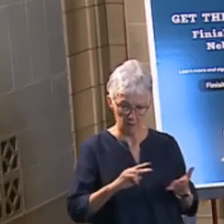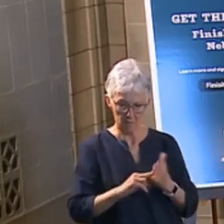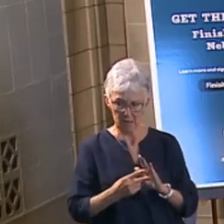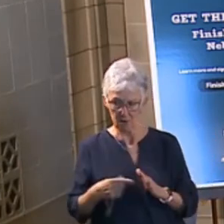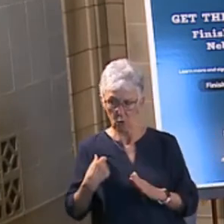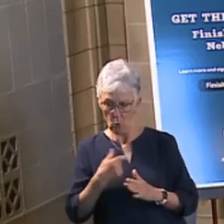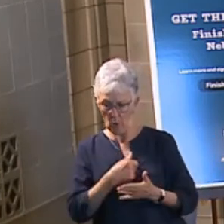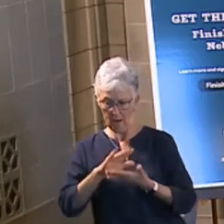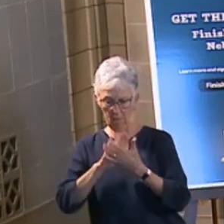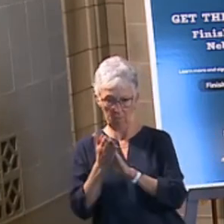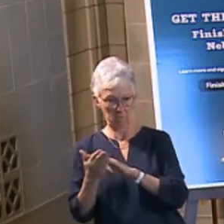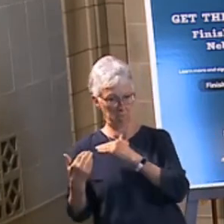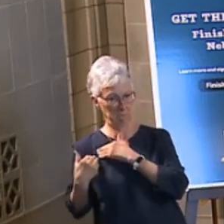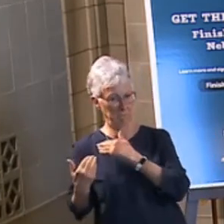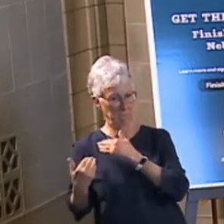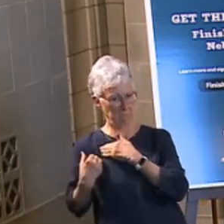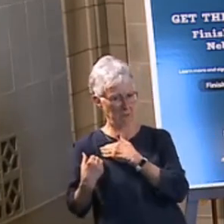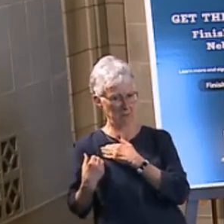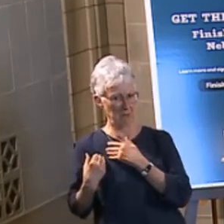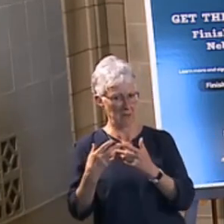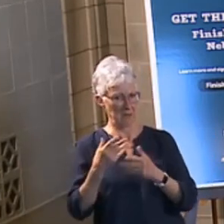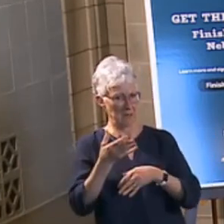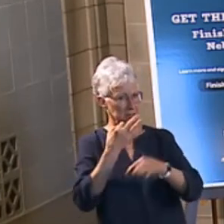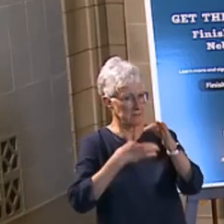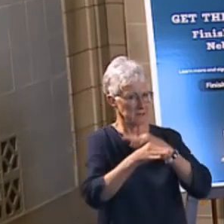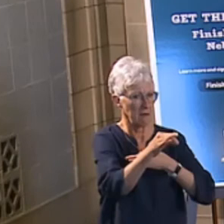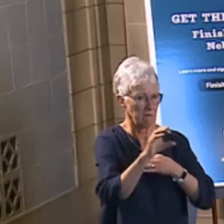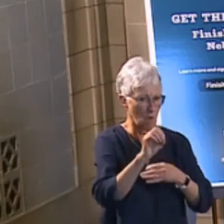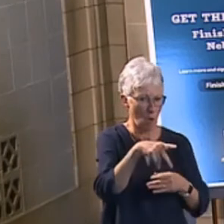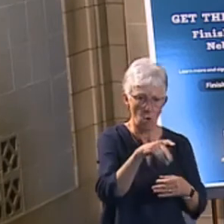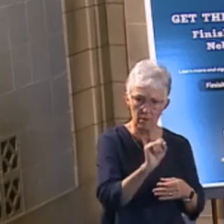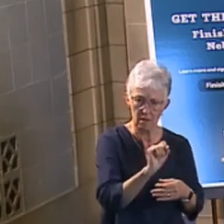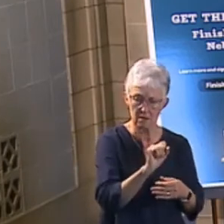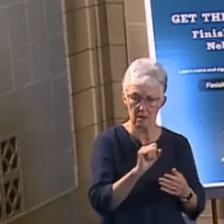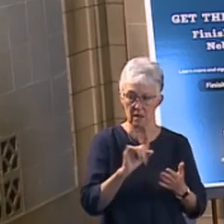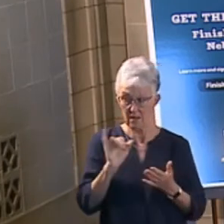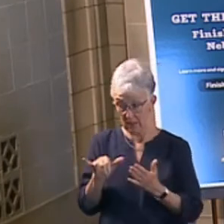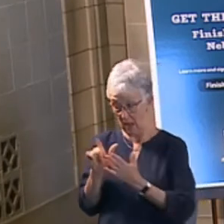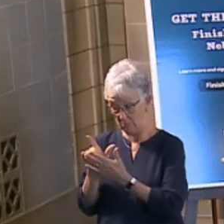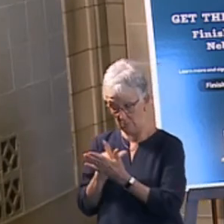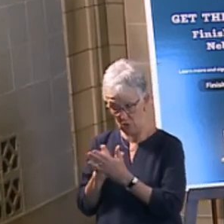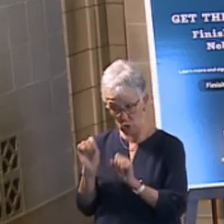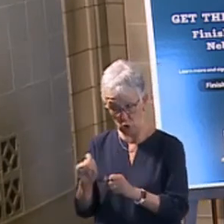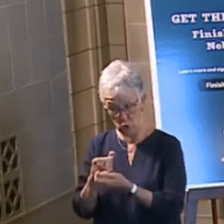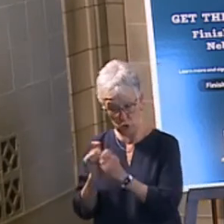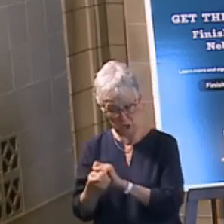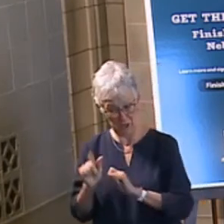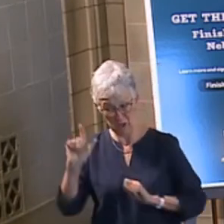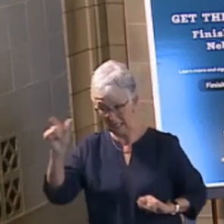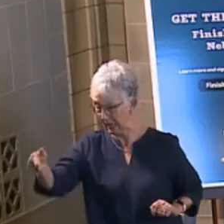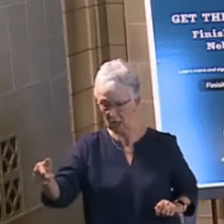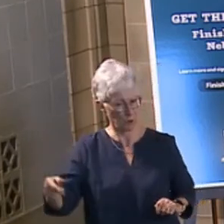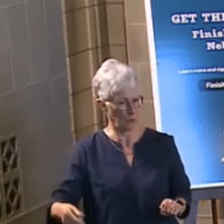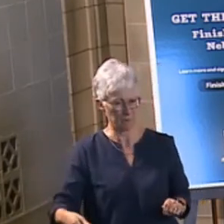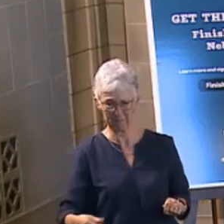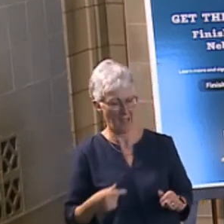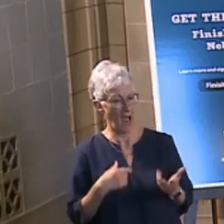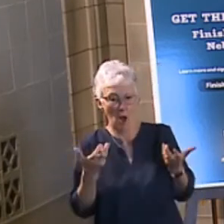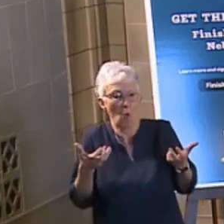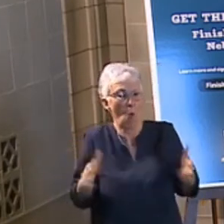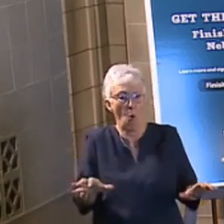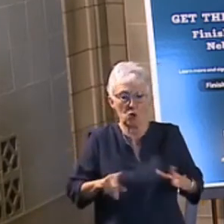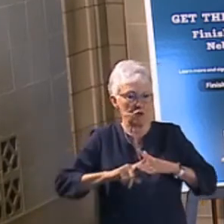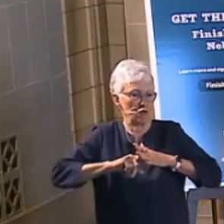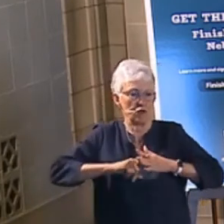changed. That law, if it were to pass, could be changed down the road. It could be changed in the legislature. It is that slippery slope, which is why I